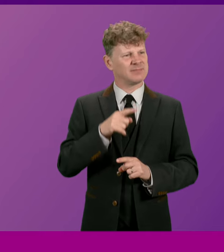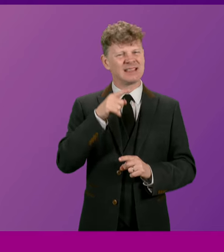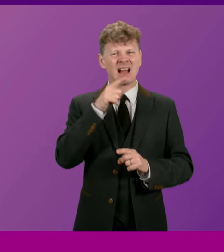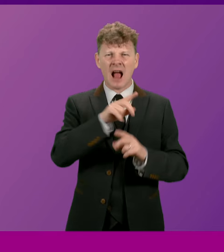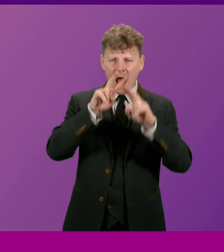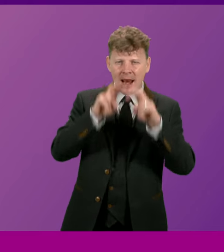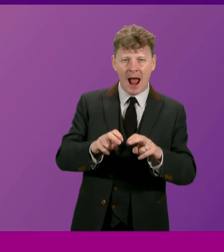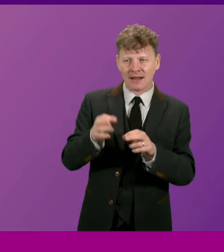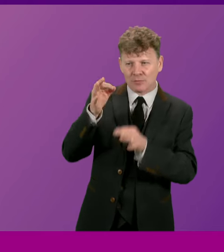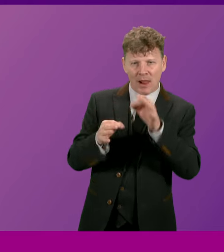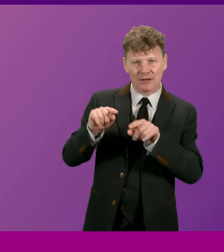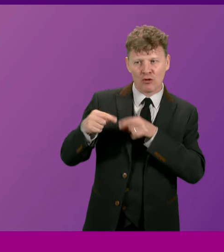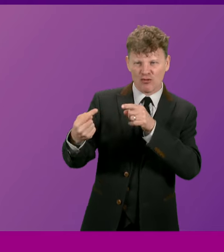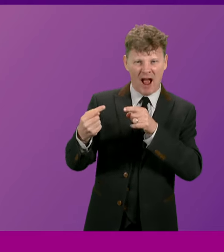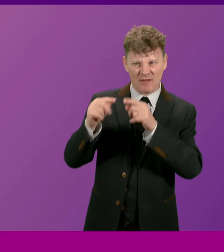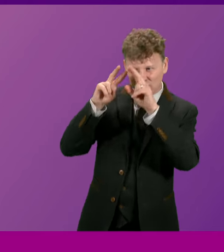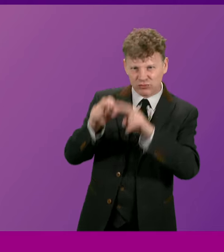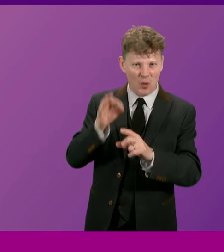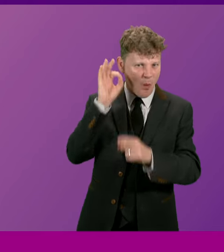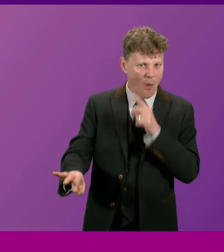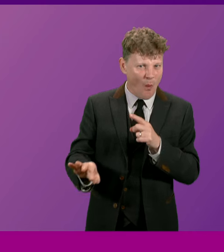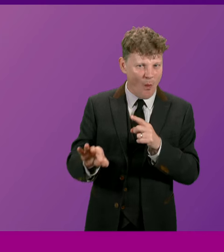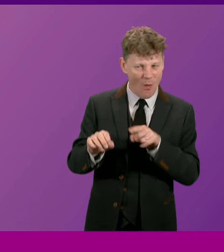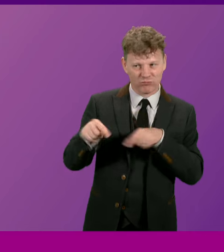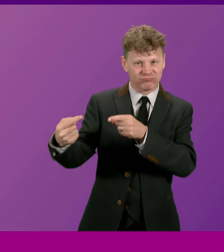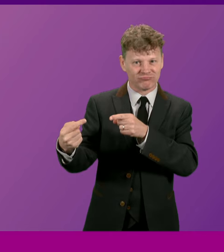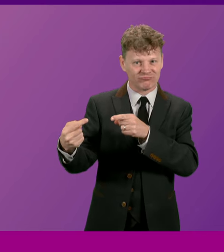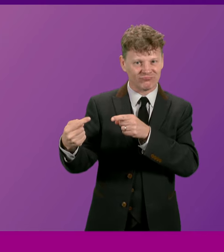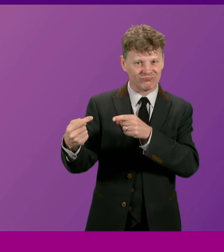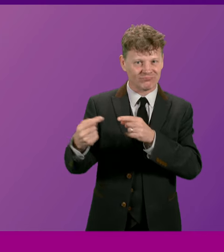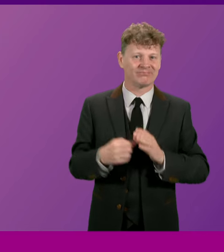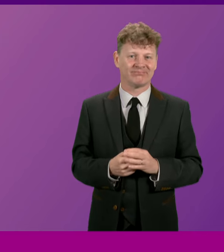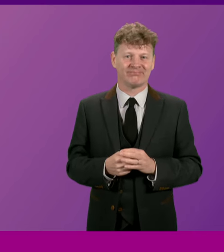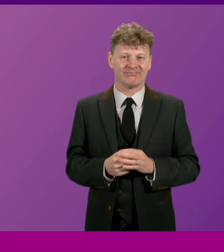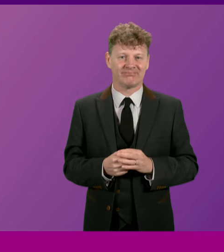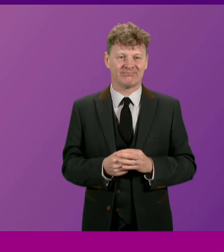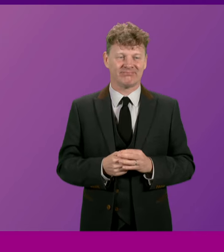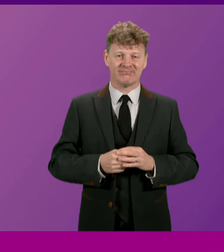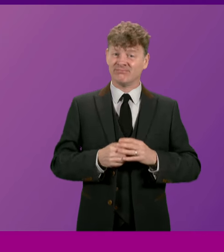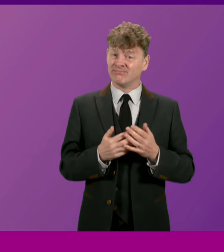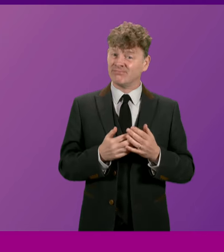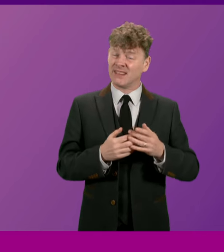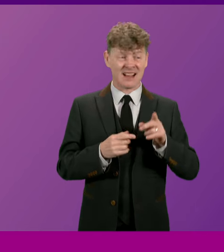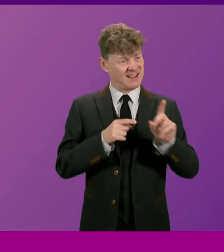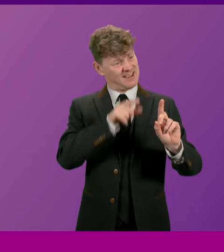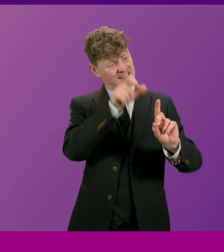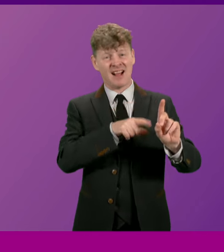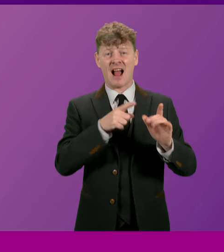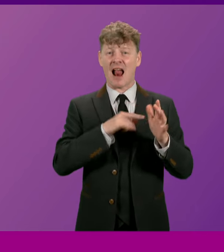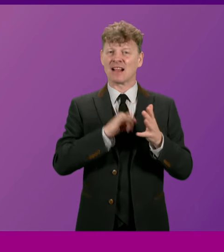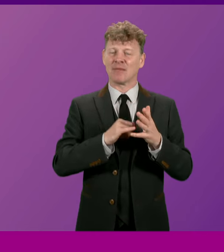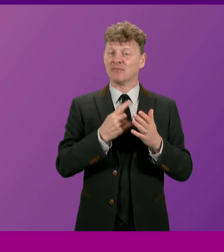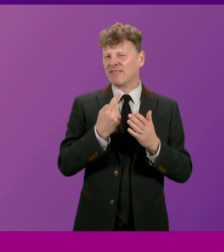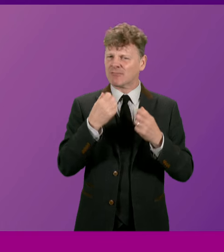political rivals and determined to challenge their positions. He was, in short, a man o' independent